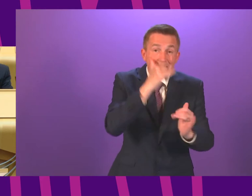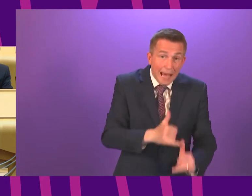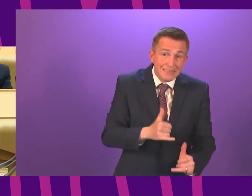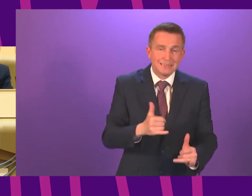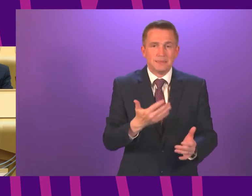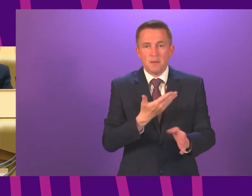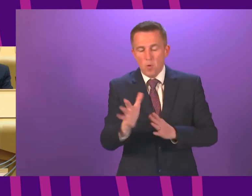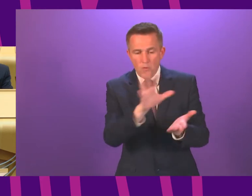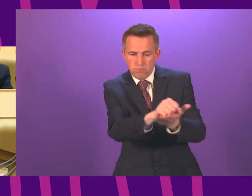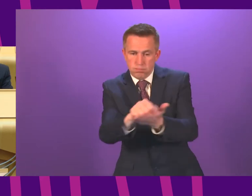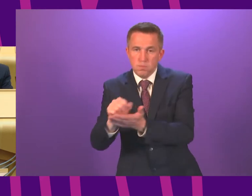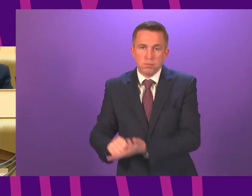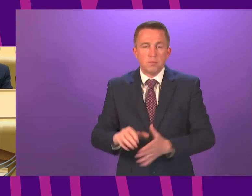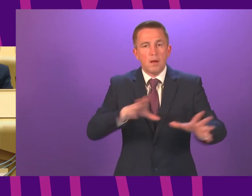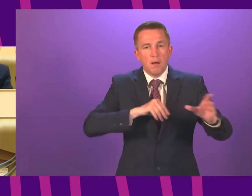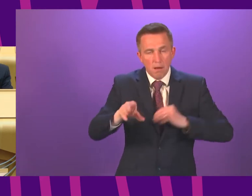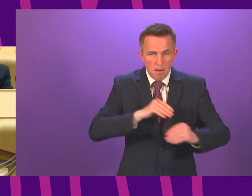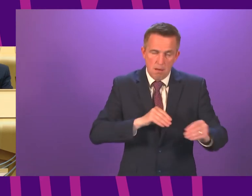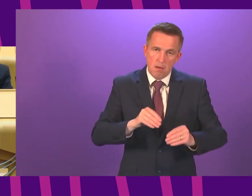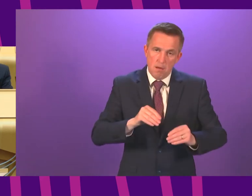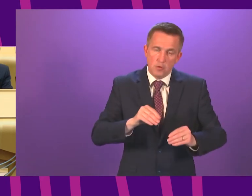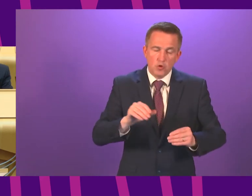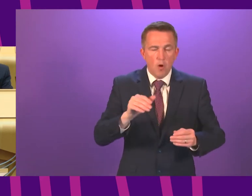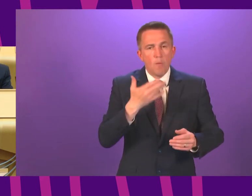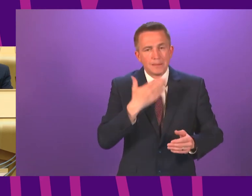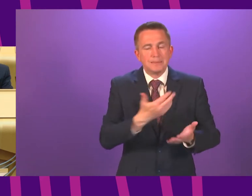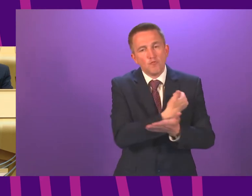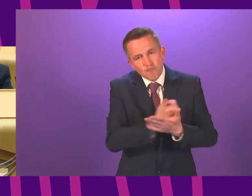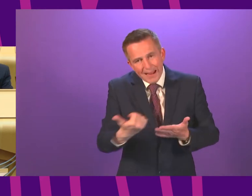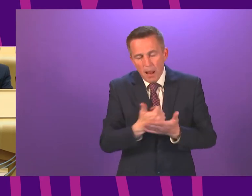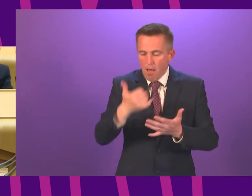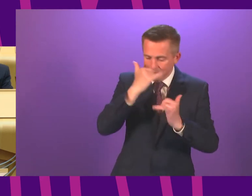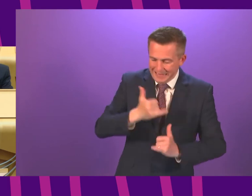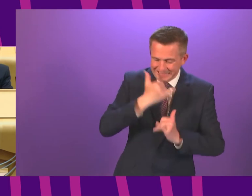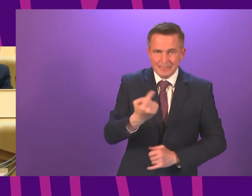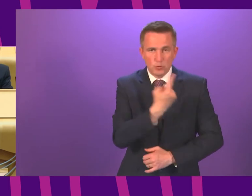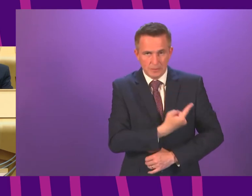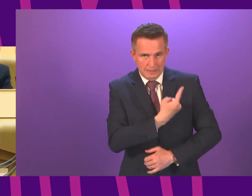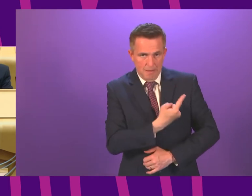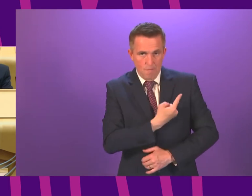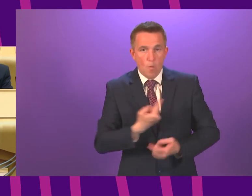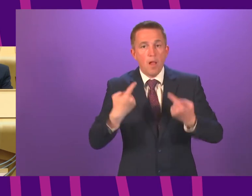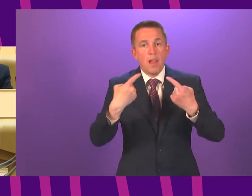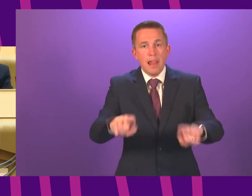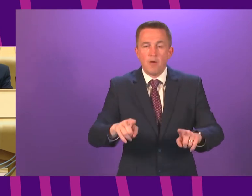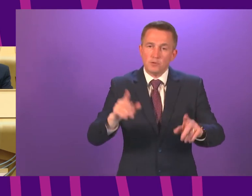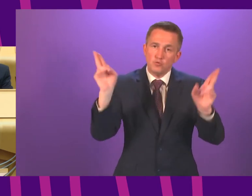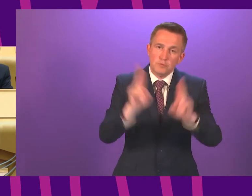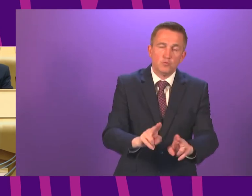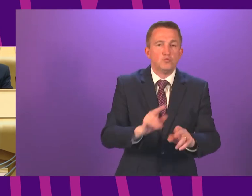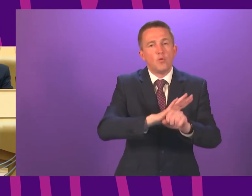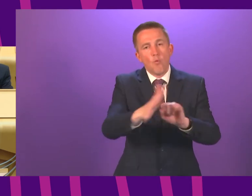the more we break chains of transmission. So getting tested regularly is a way for all of us to contribute to the collective effort.